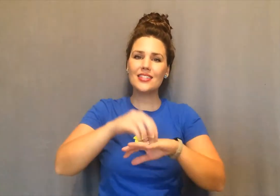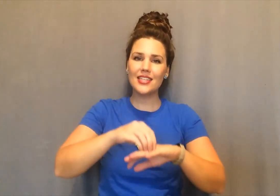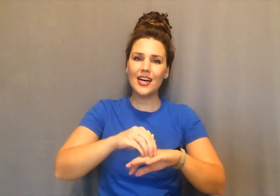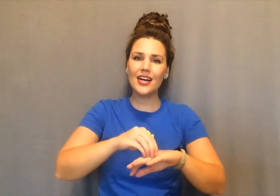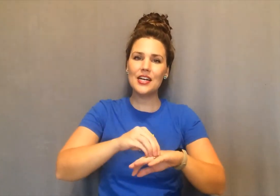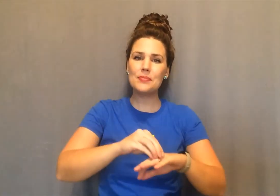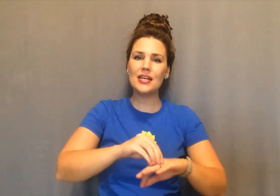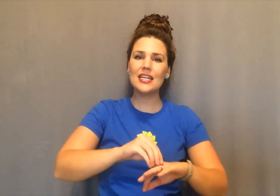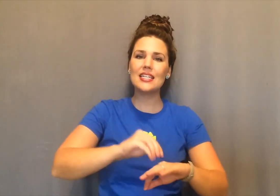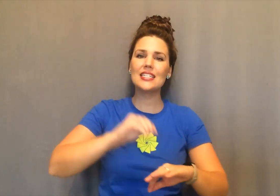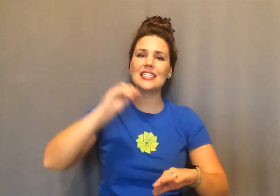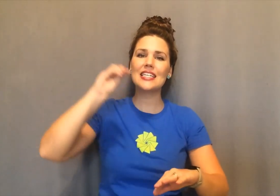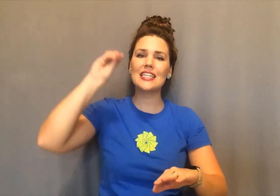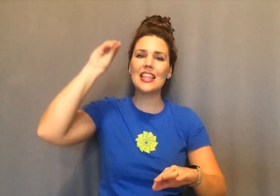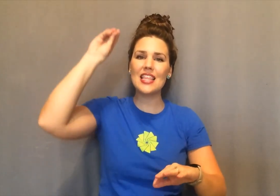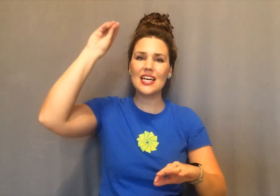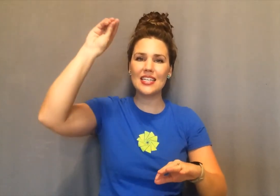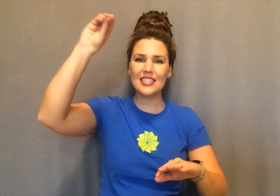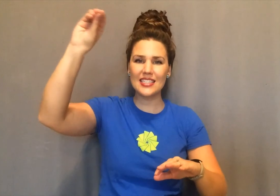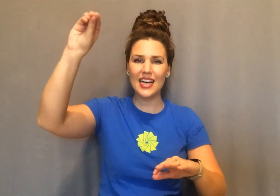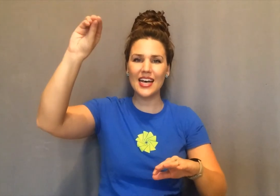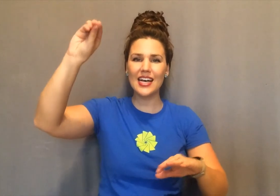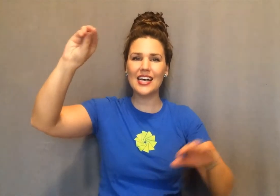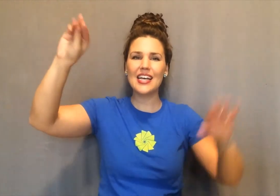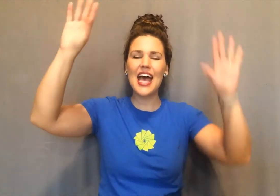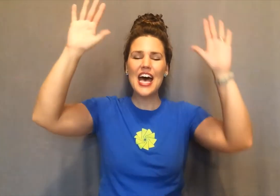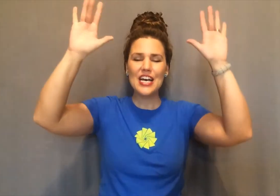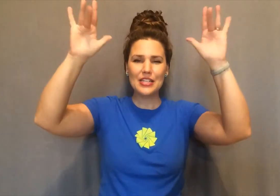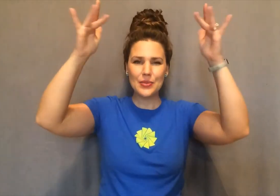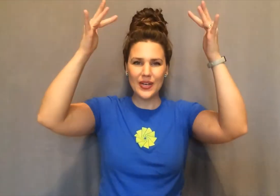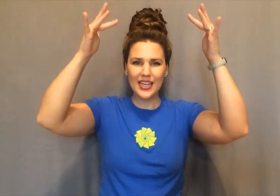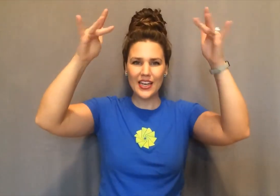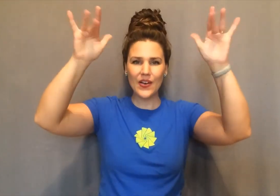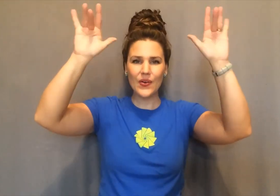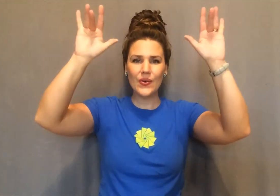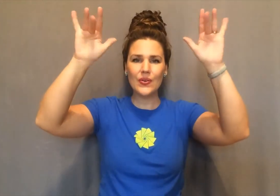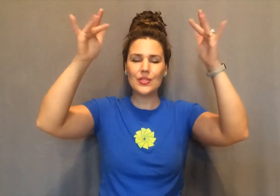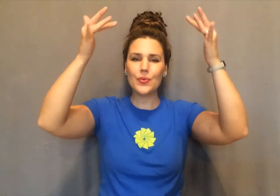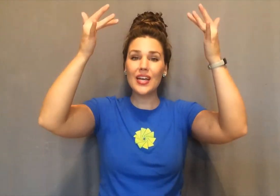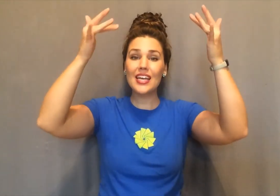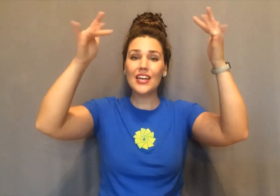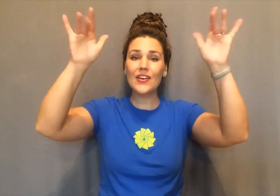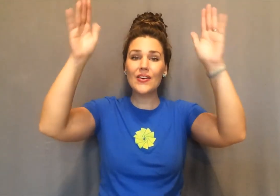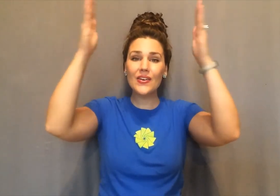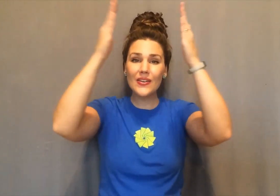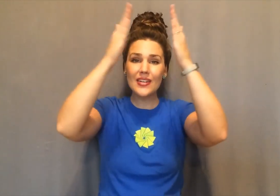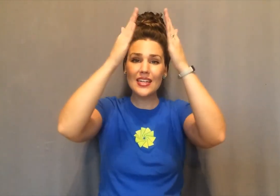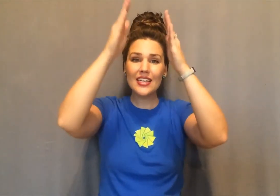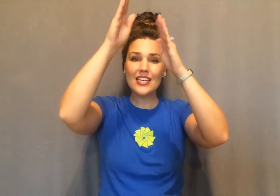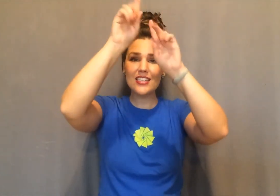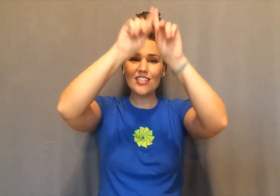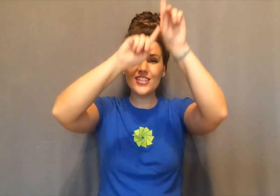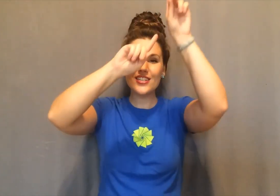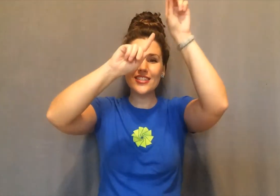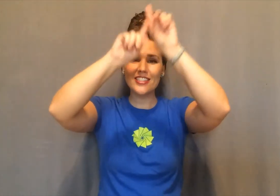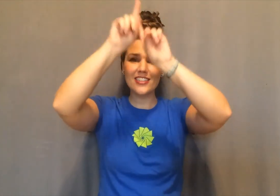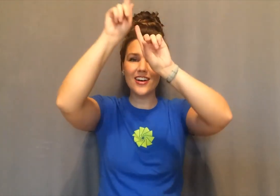diamond in the sky. Twinkle, twinkle, little star.